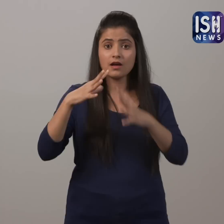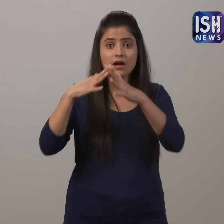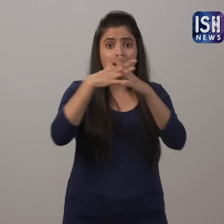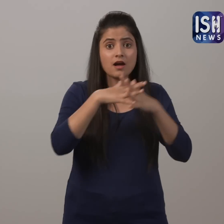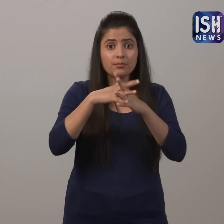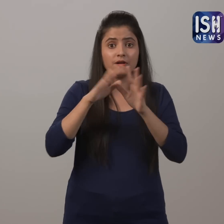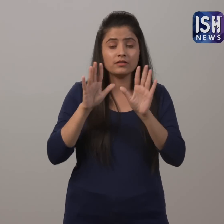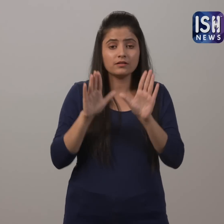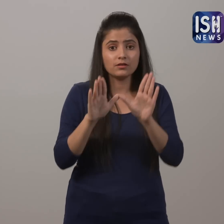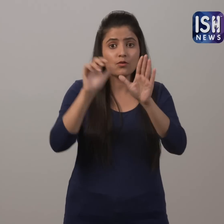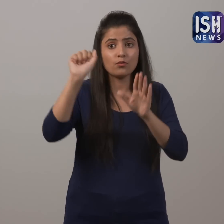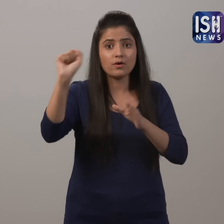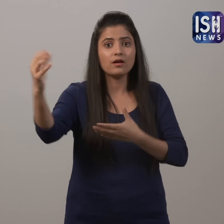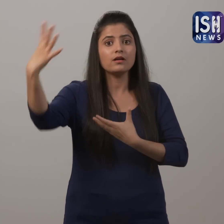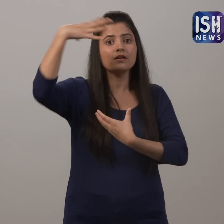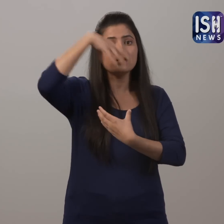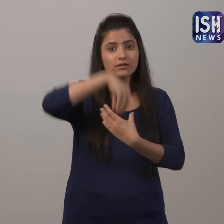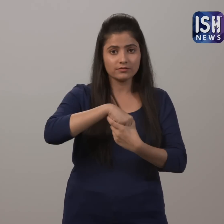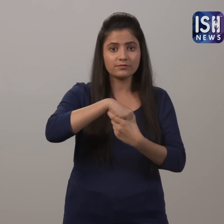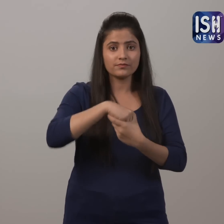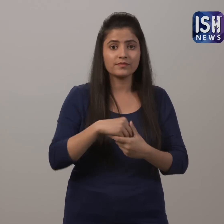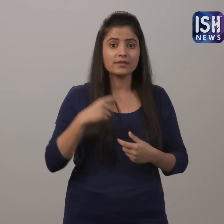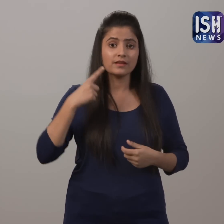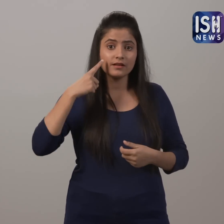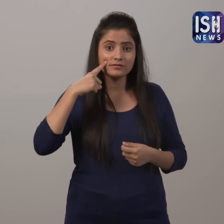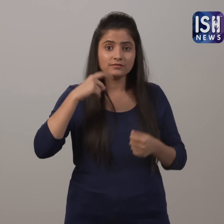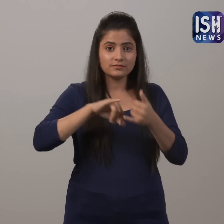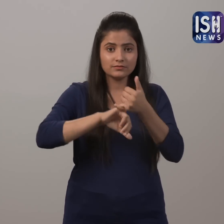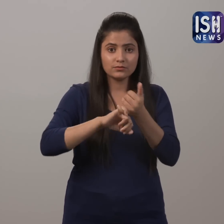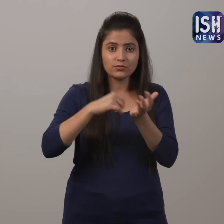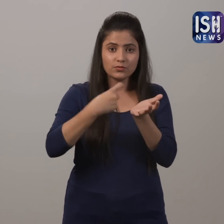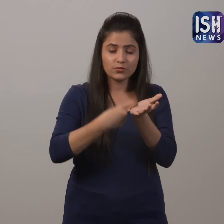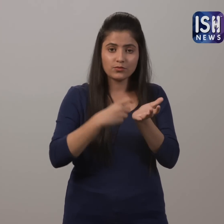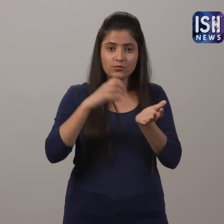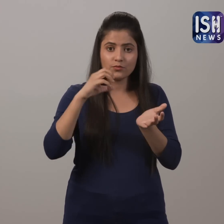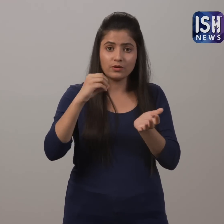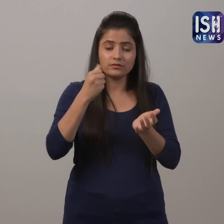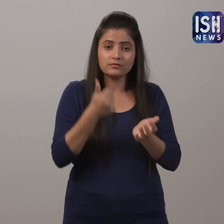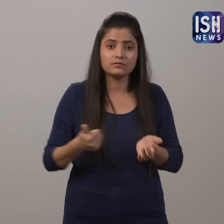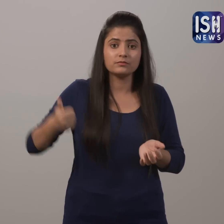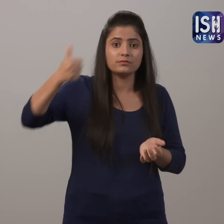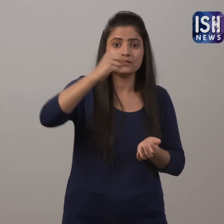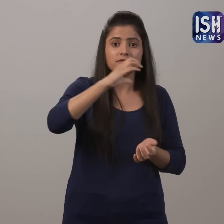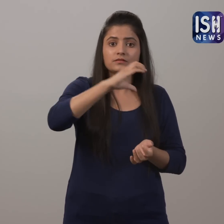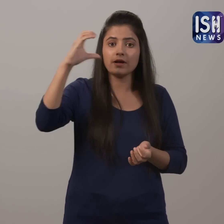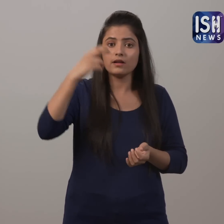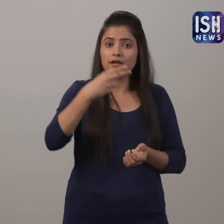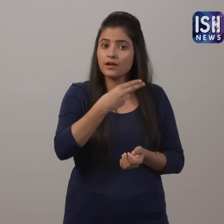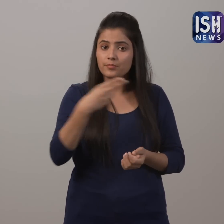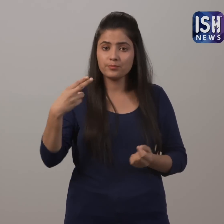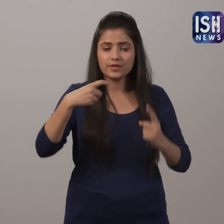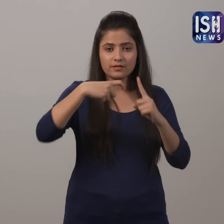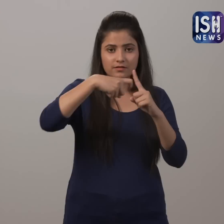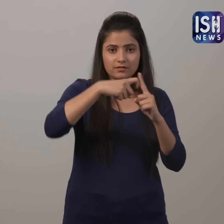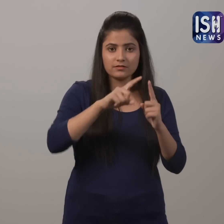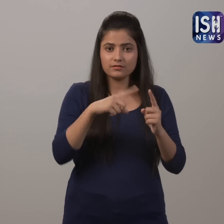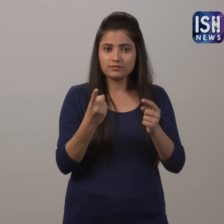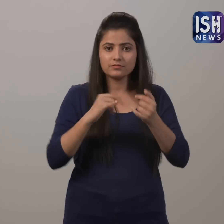23 different satellites from America. ISRO's Chairman Mr K7,